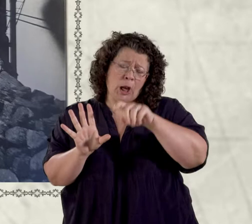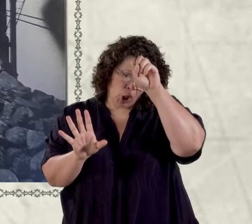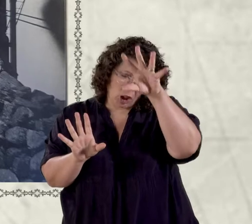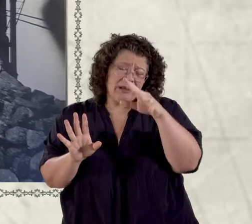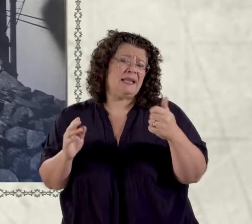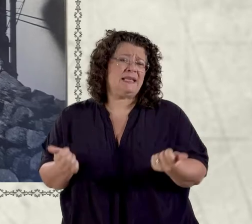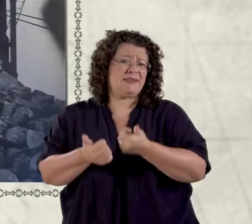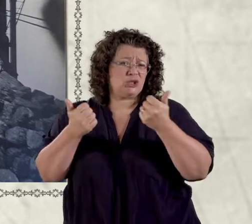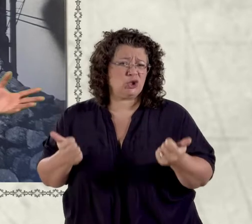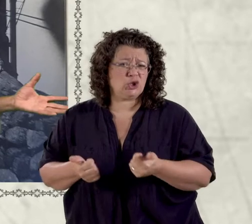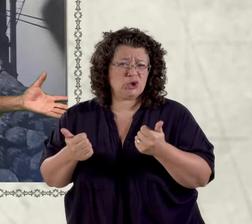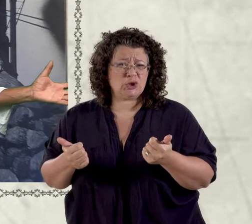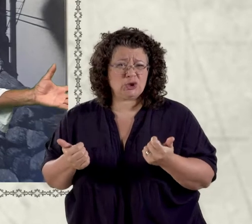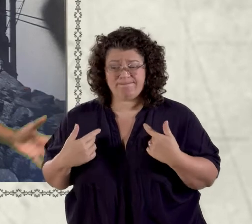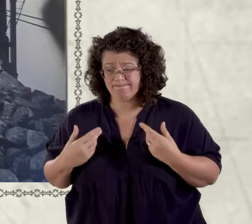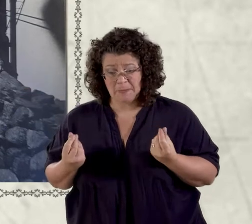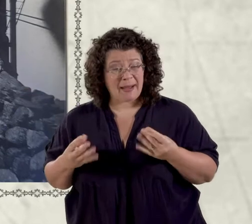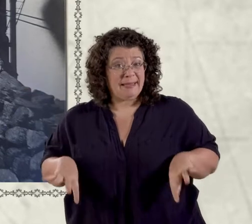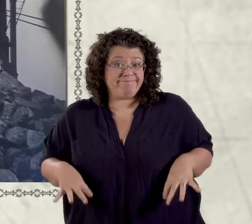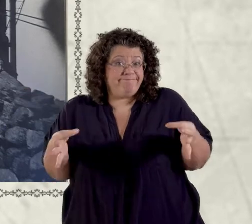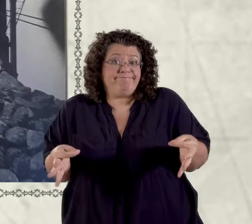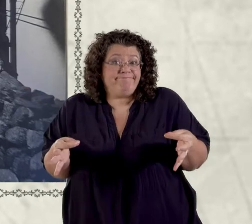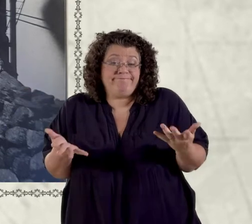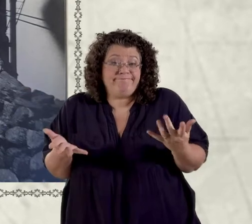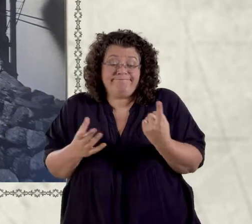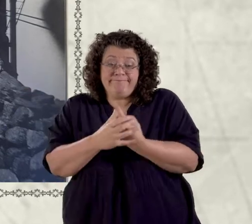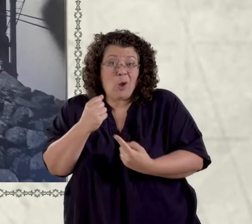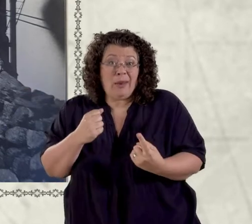i have nothing left only this